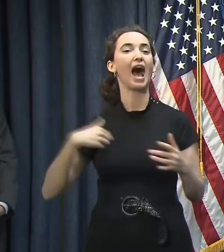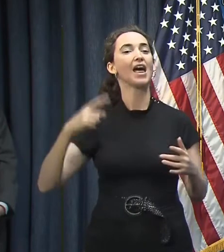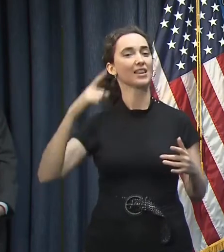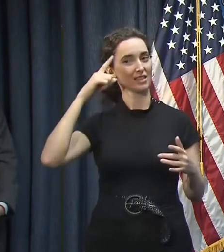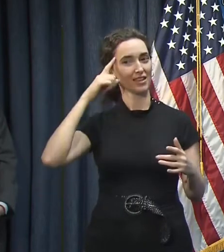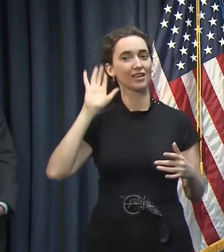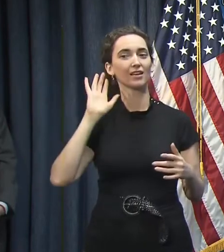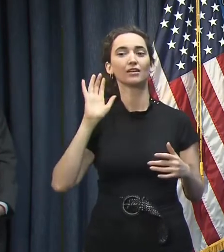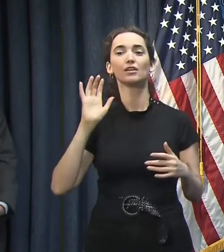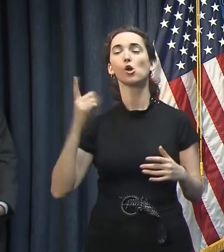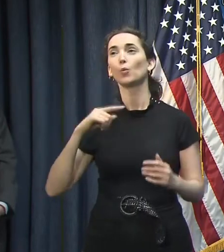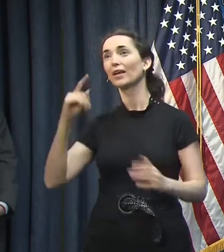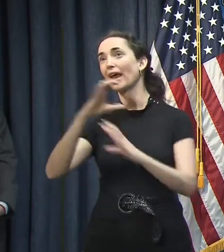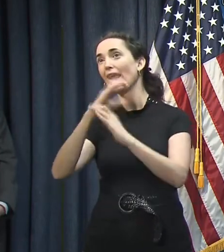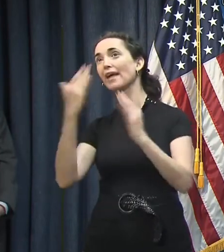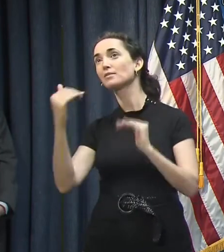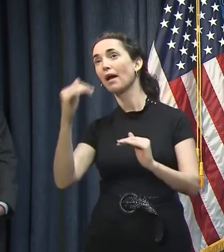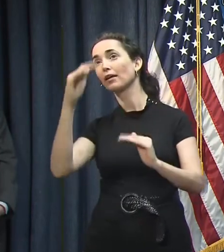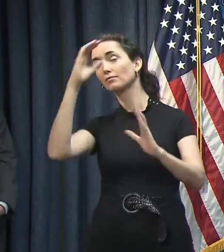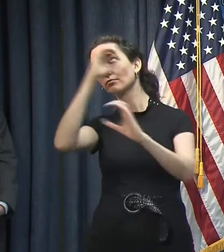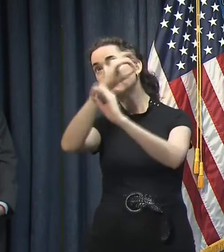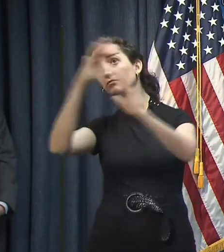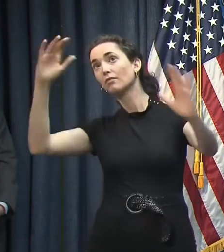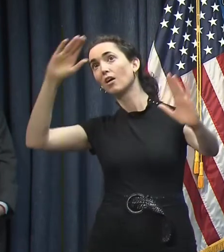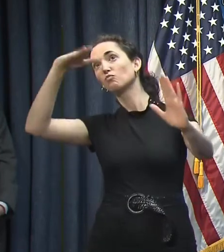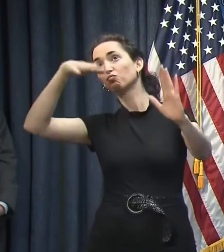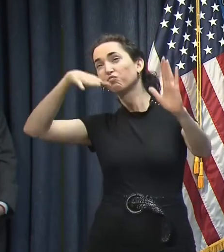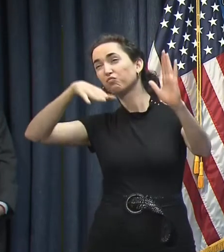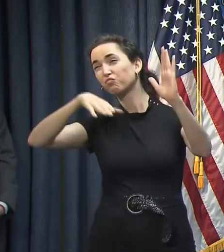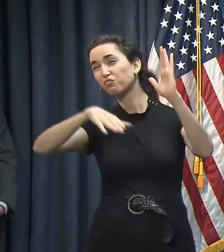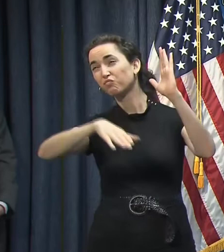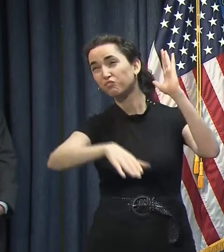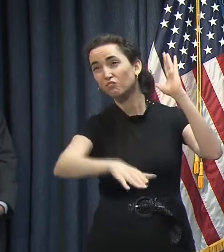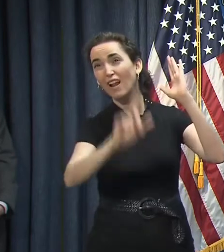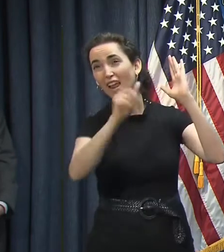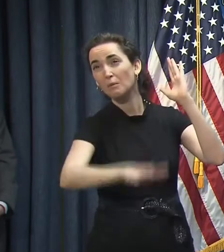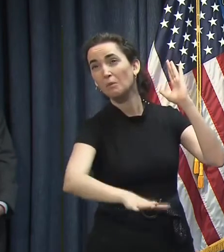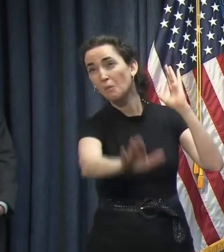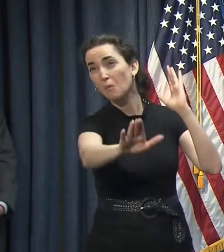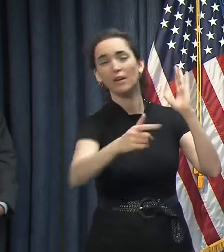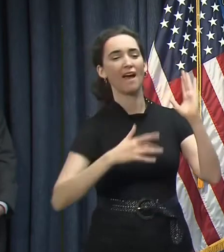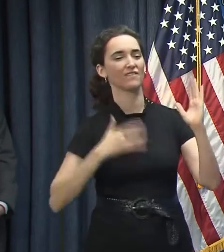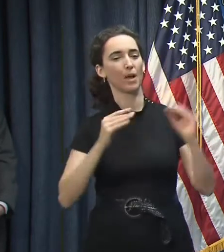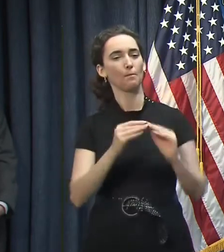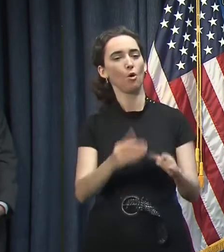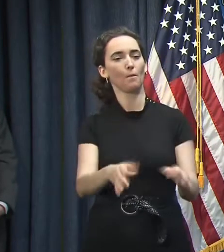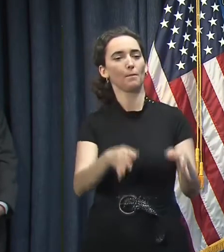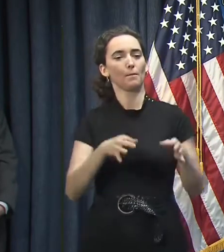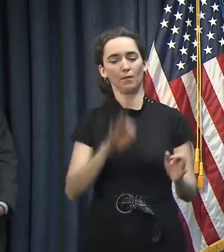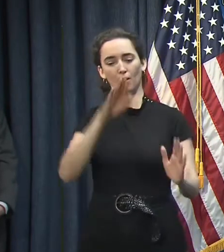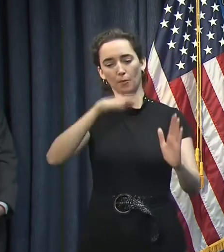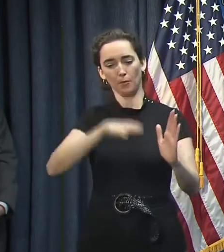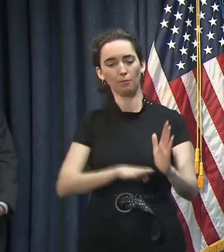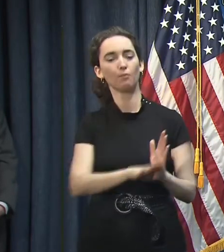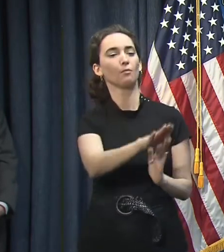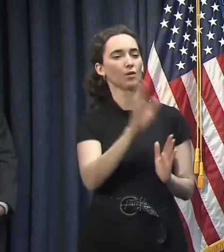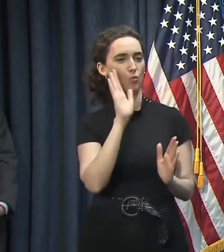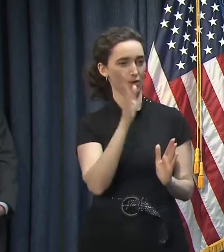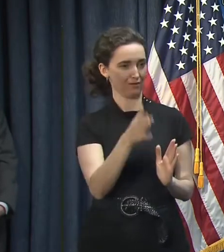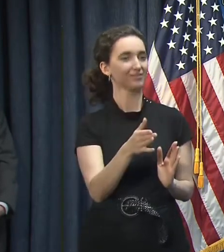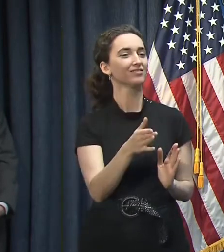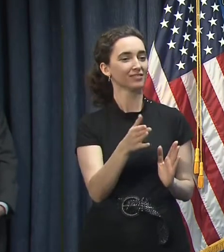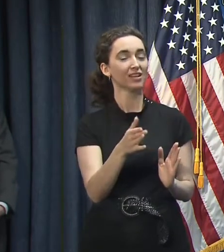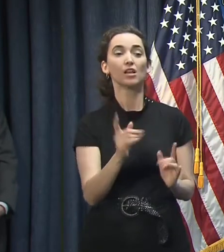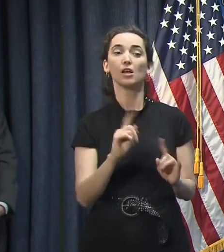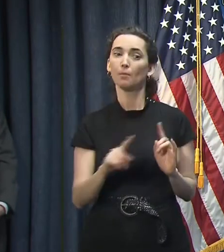back quicker than some people might think, but we're just not there yet. We have some work to